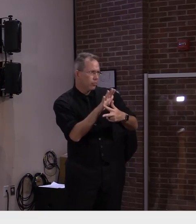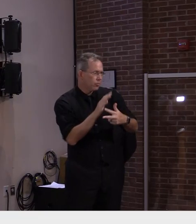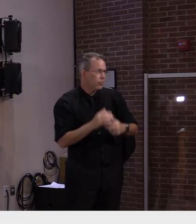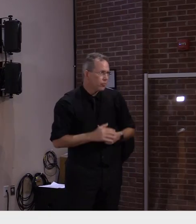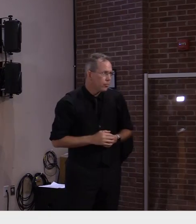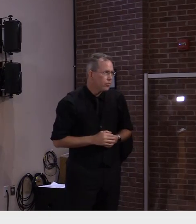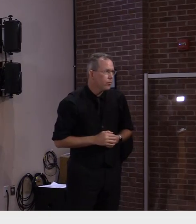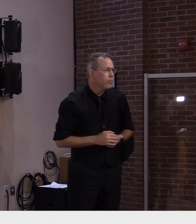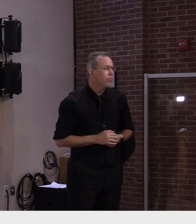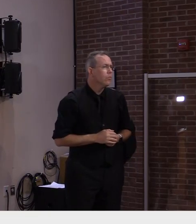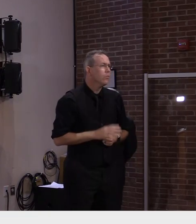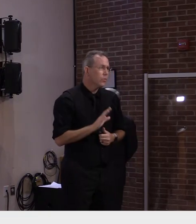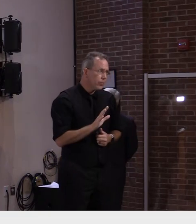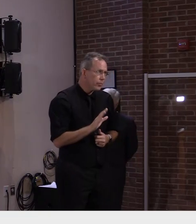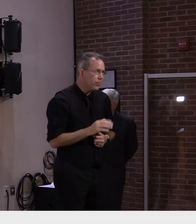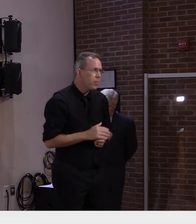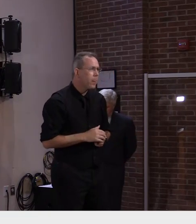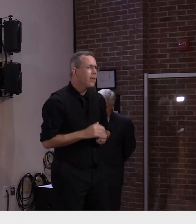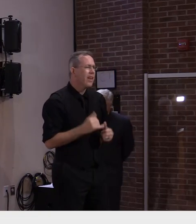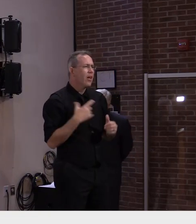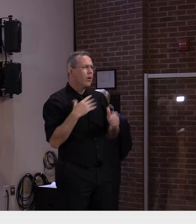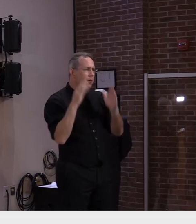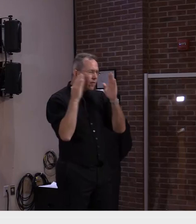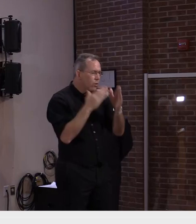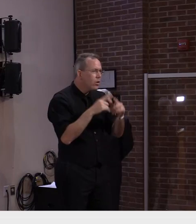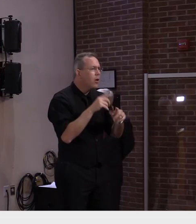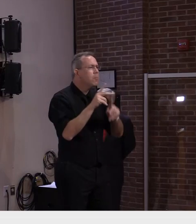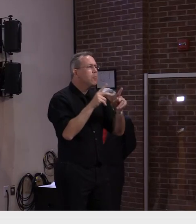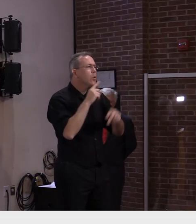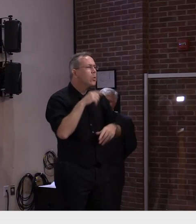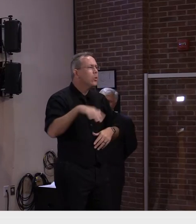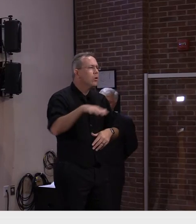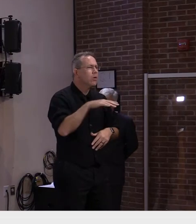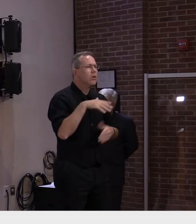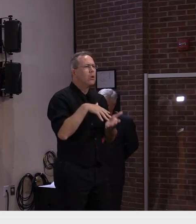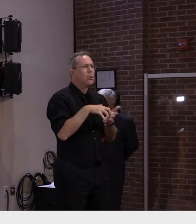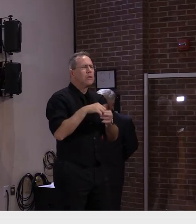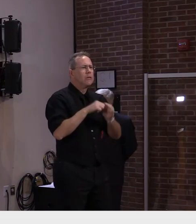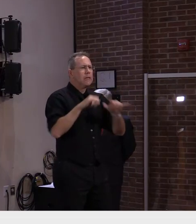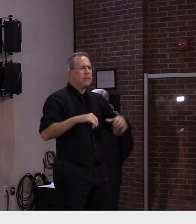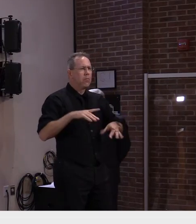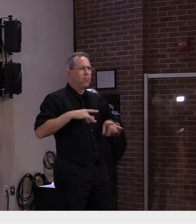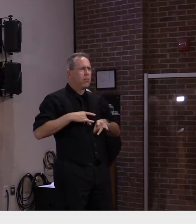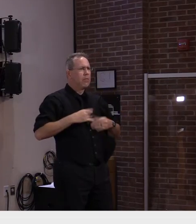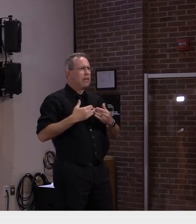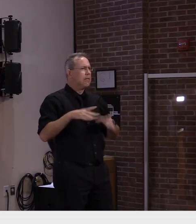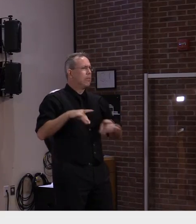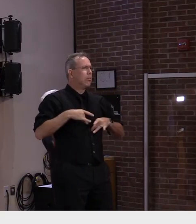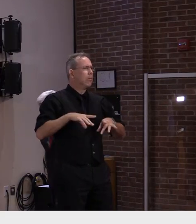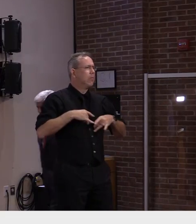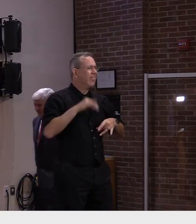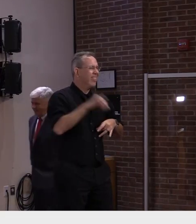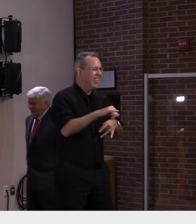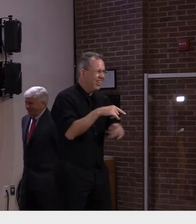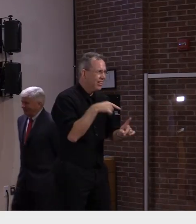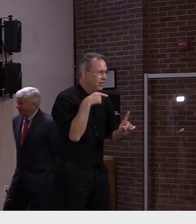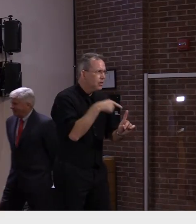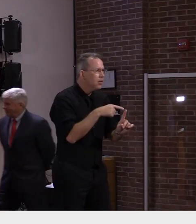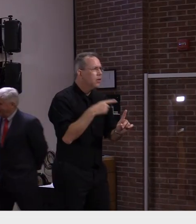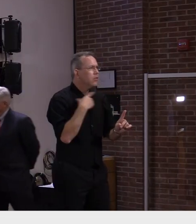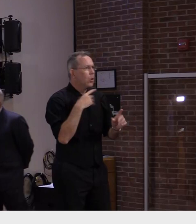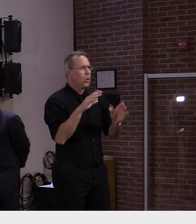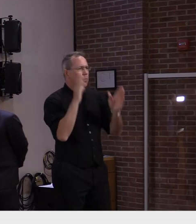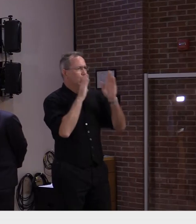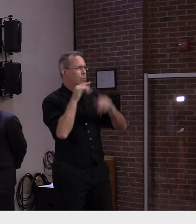are immunocompromised. Some of that shows that there may be segments of that population, since that's a broad